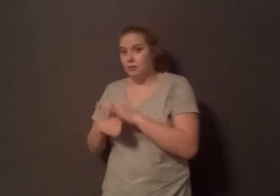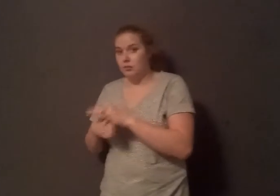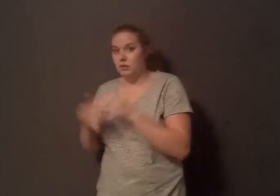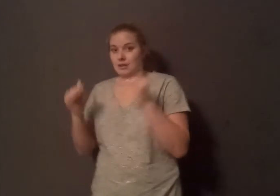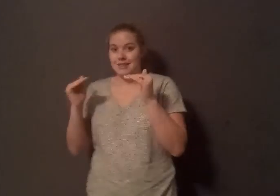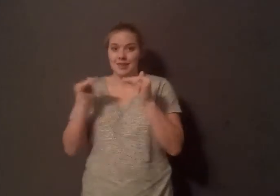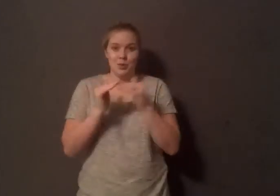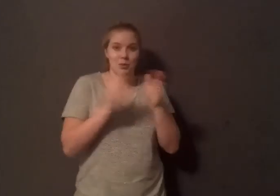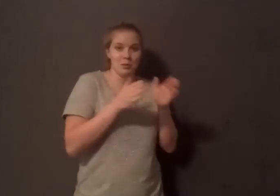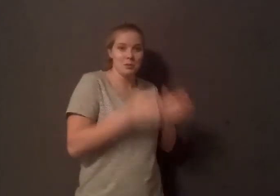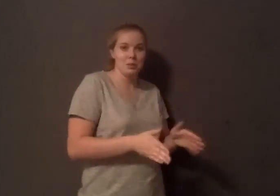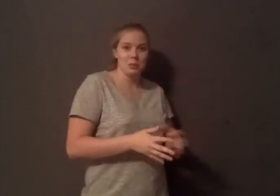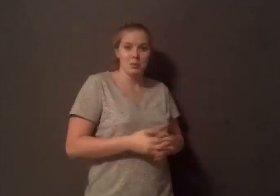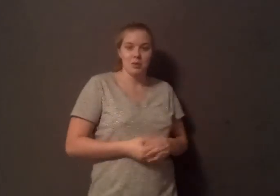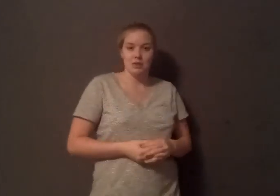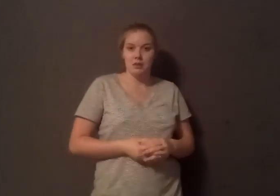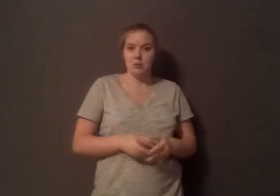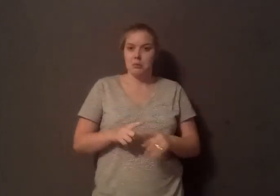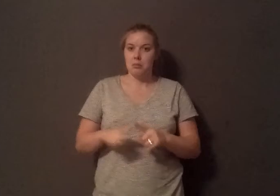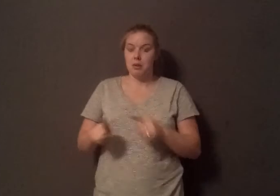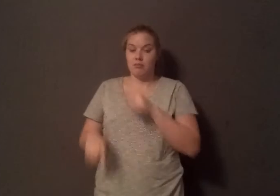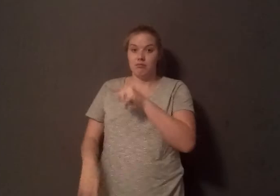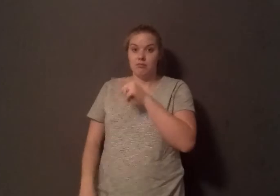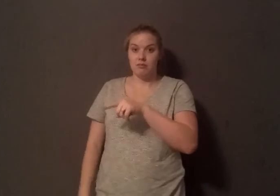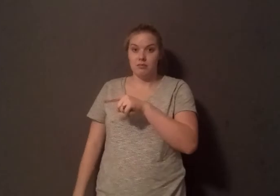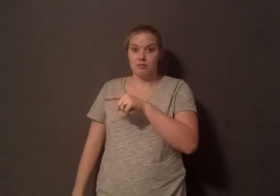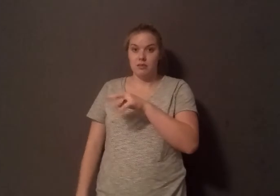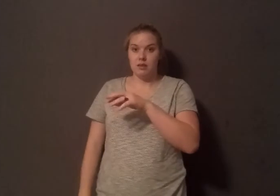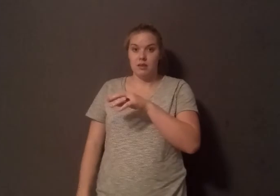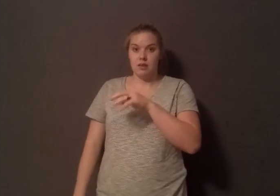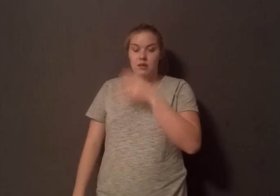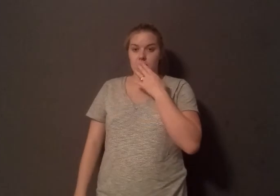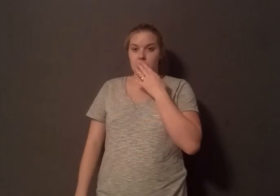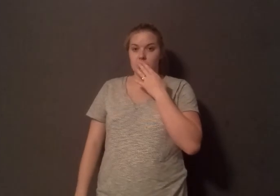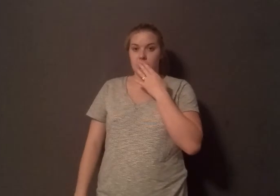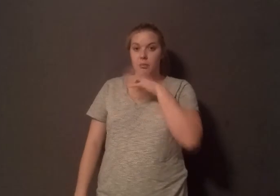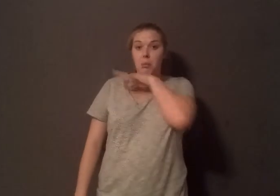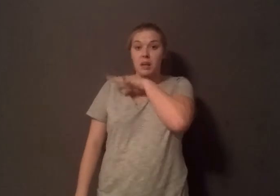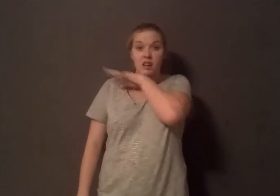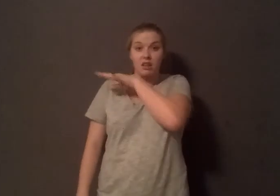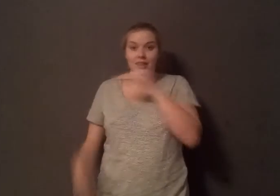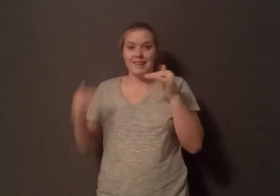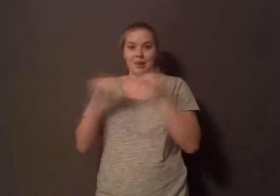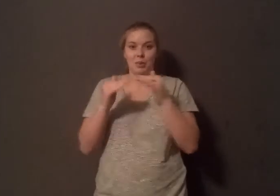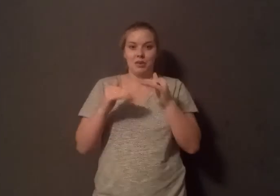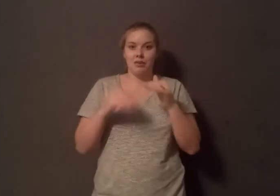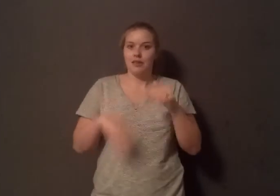the amount of feces is produced by a hog, an adult hog, as compared to an adult human. Ten million pigs in North Carolina